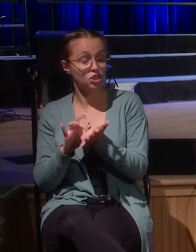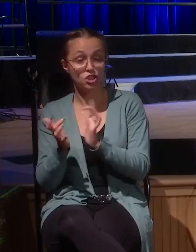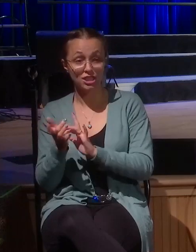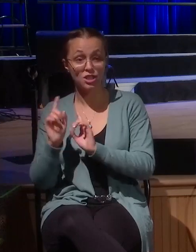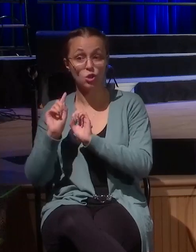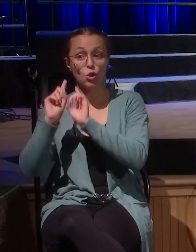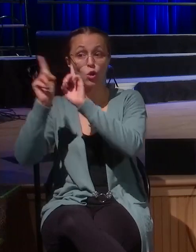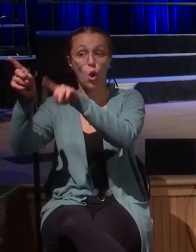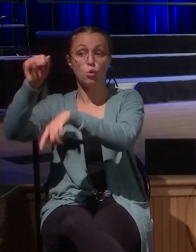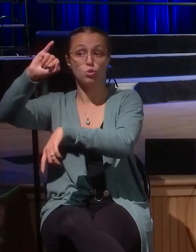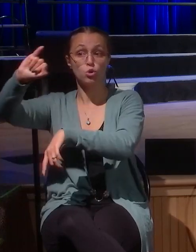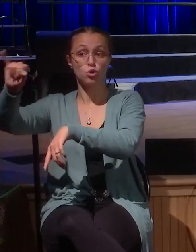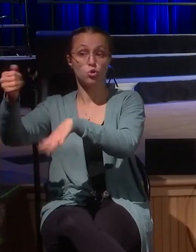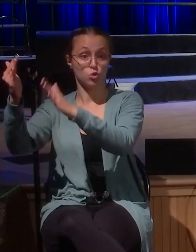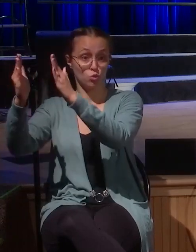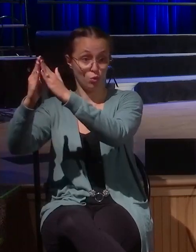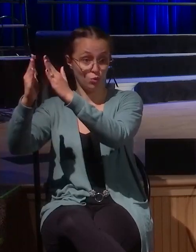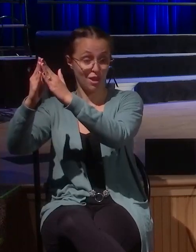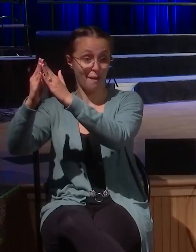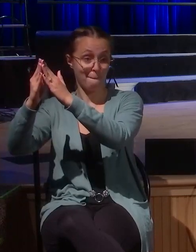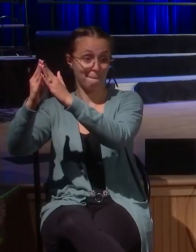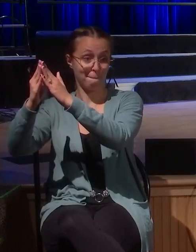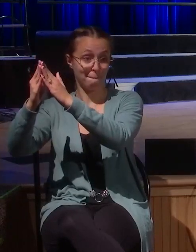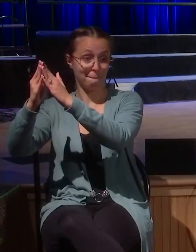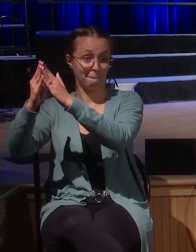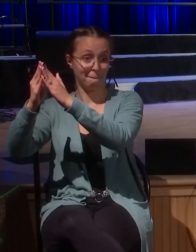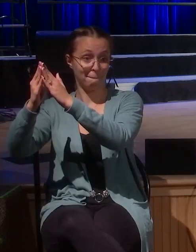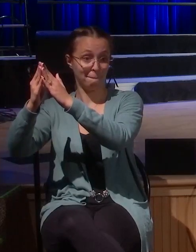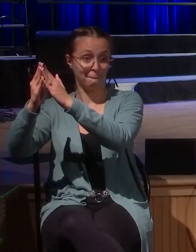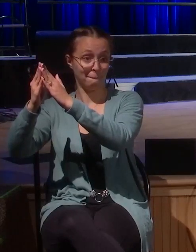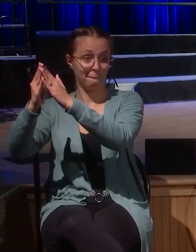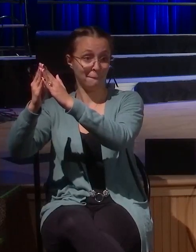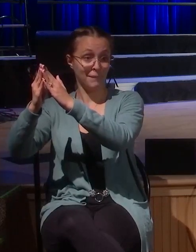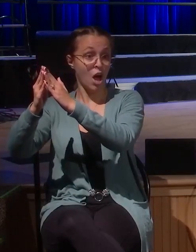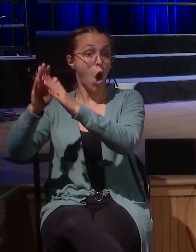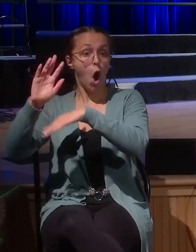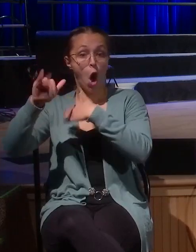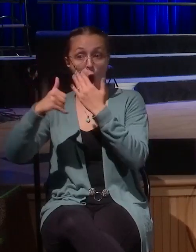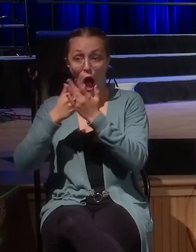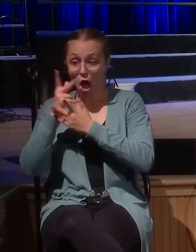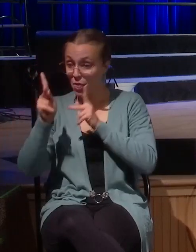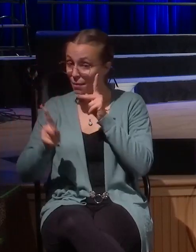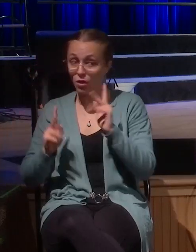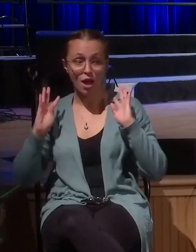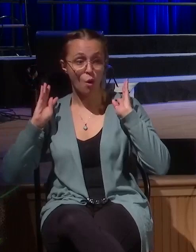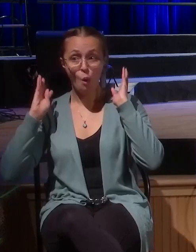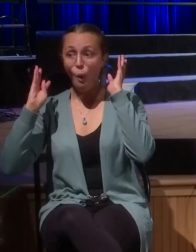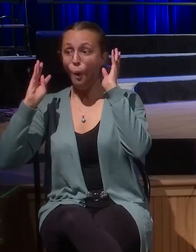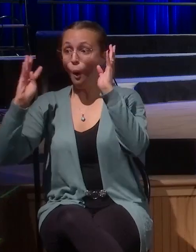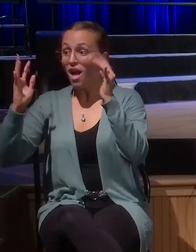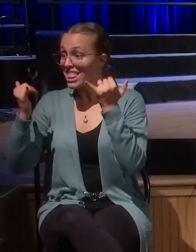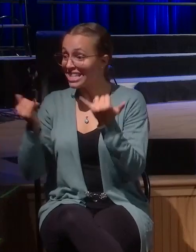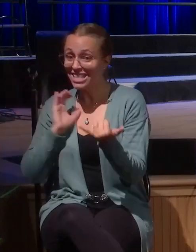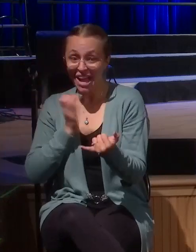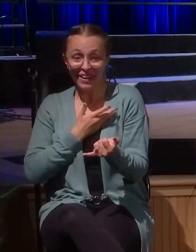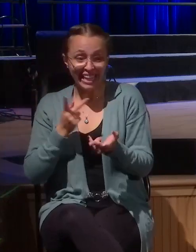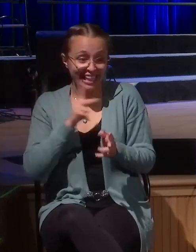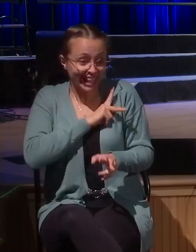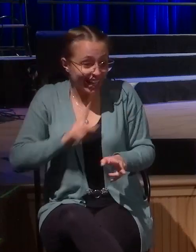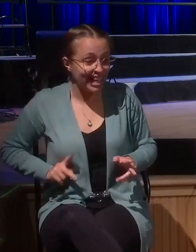All these people are coming and they say, here's our king. Here's our king. He's coming. We lay down the branches. We're going to crown him king right now. The